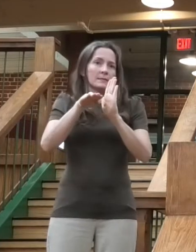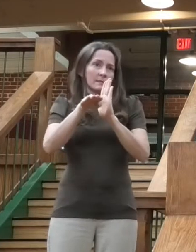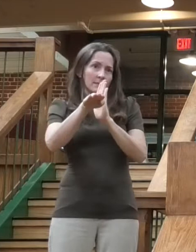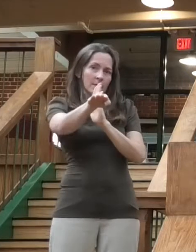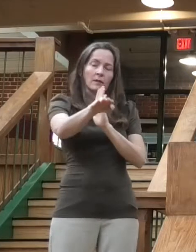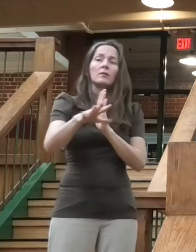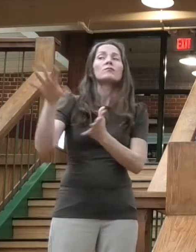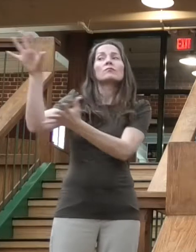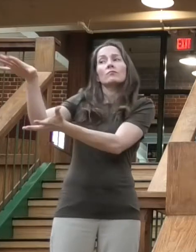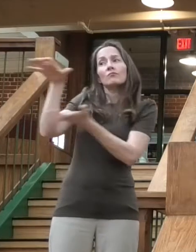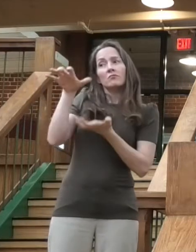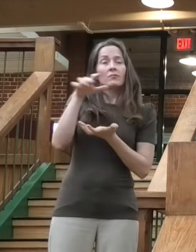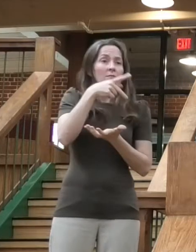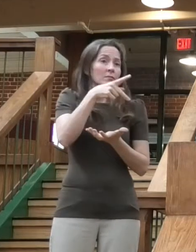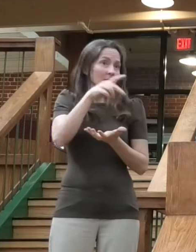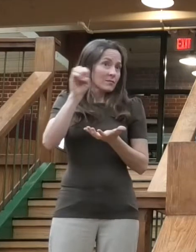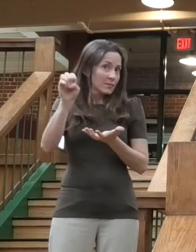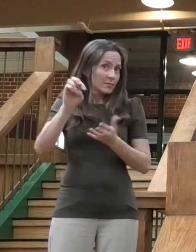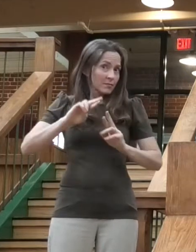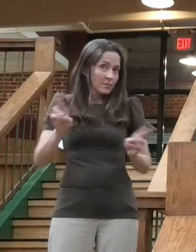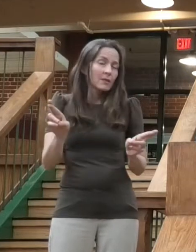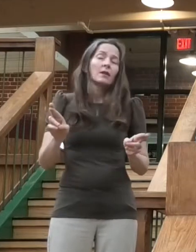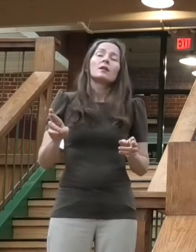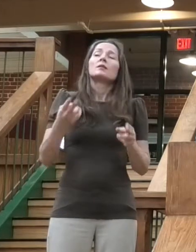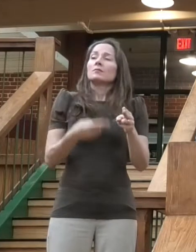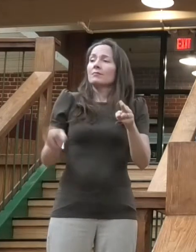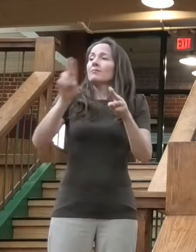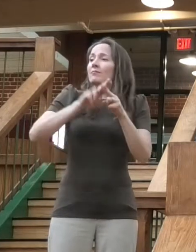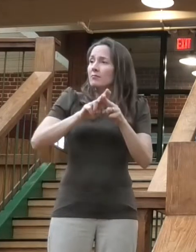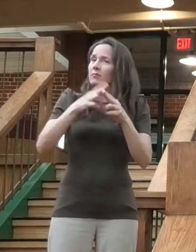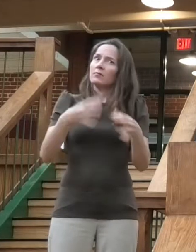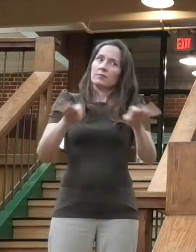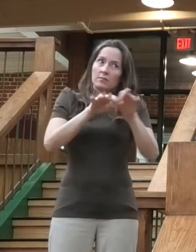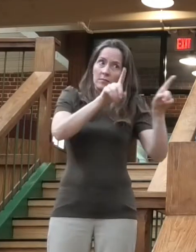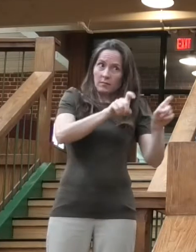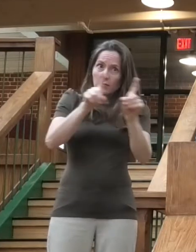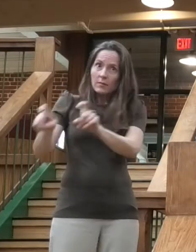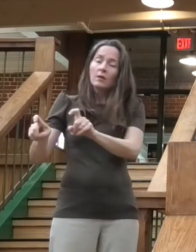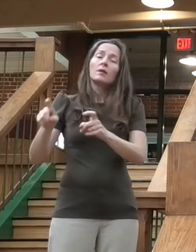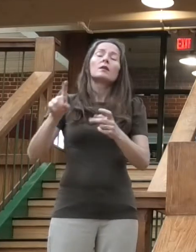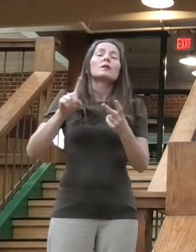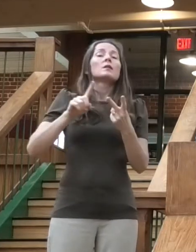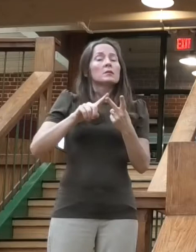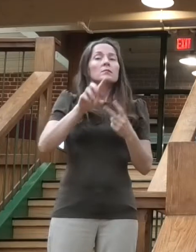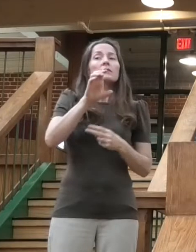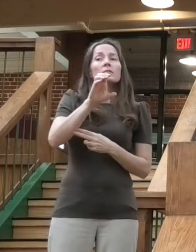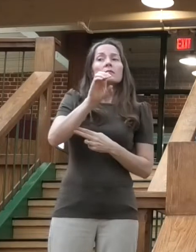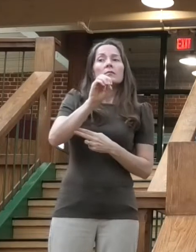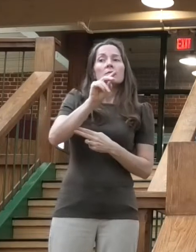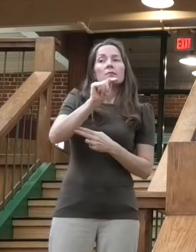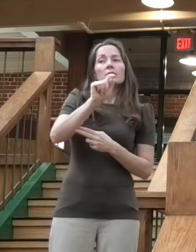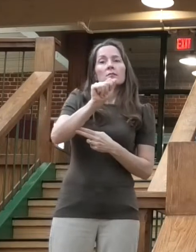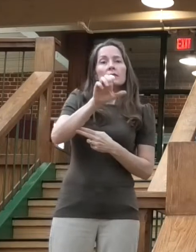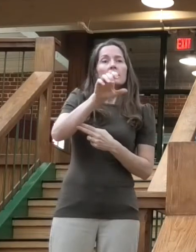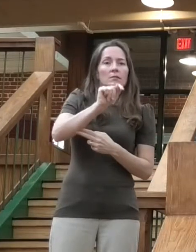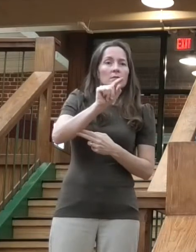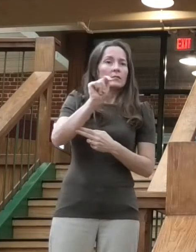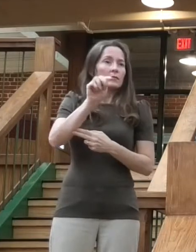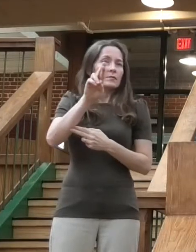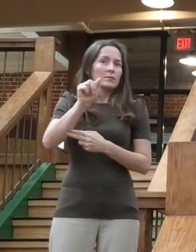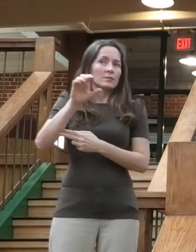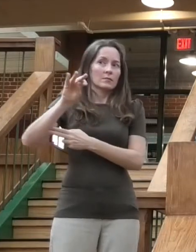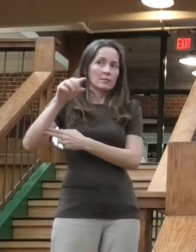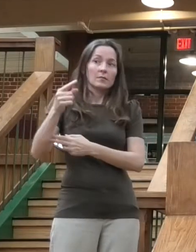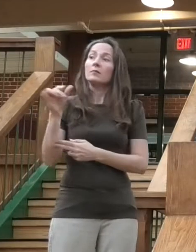scaled up essential testing and contact tracing, and began allocating critical